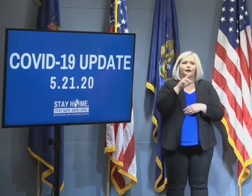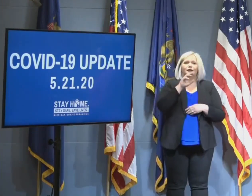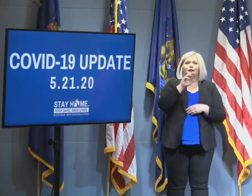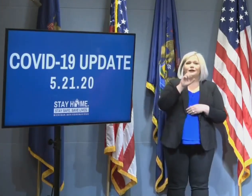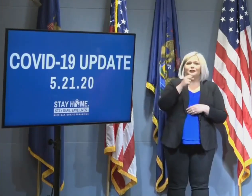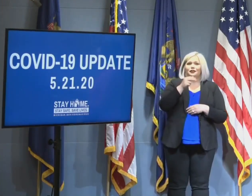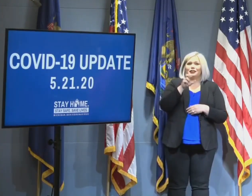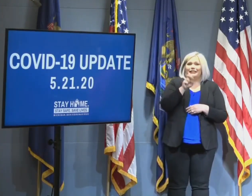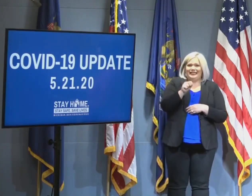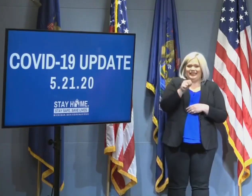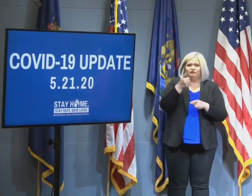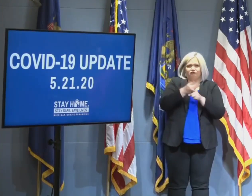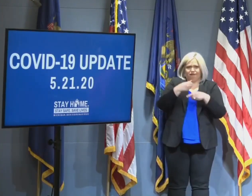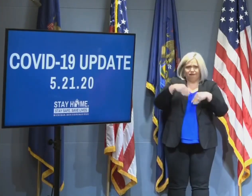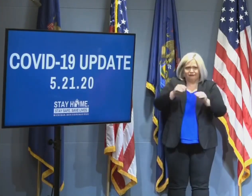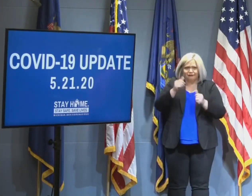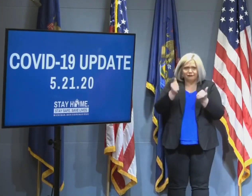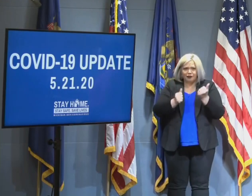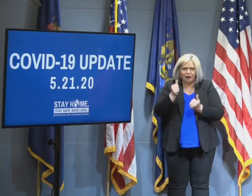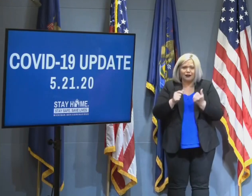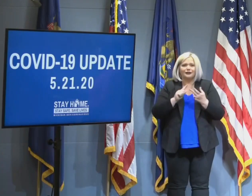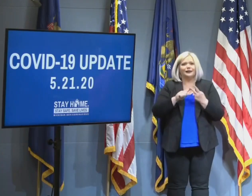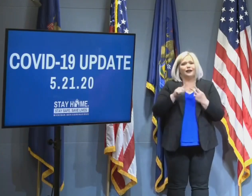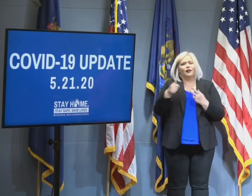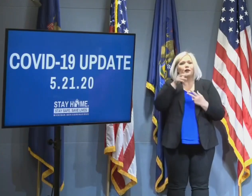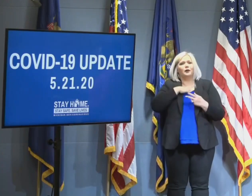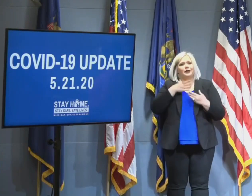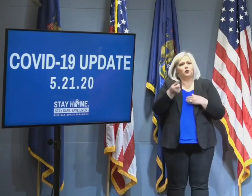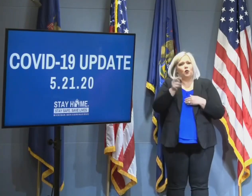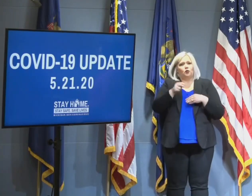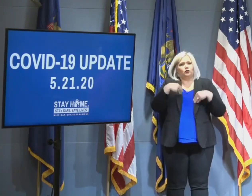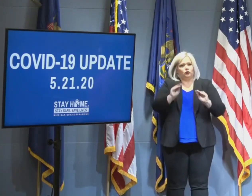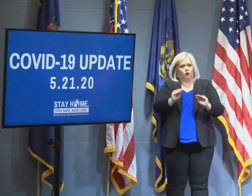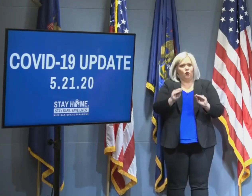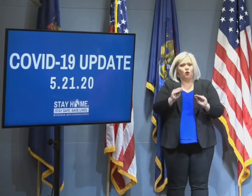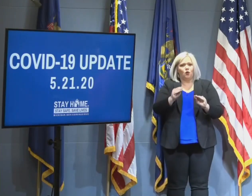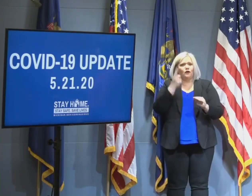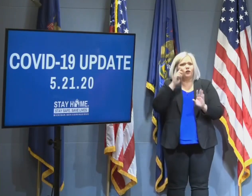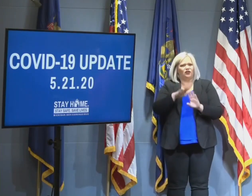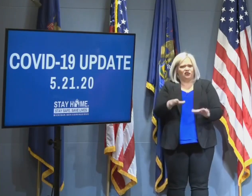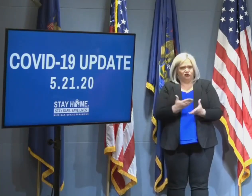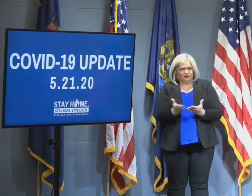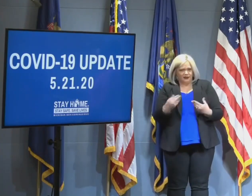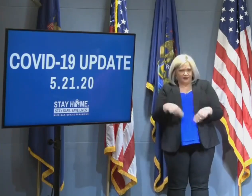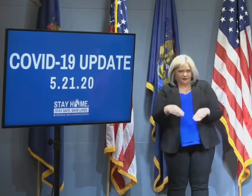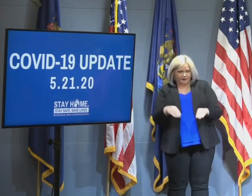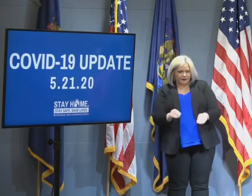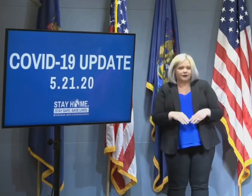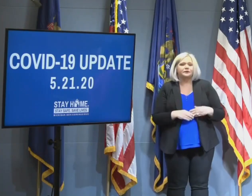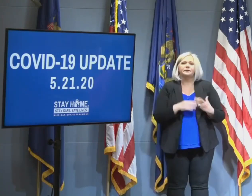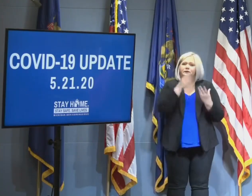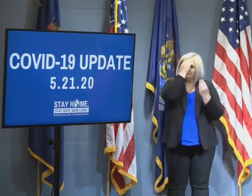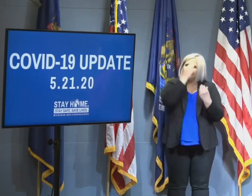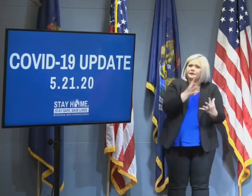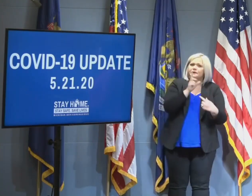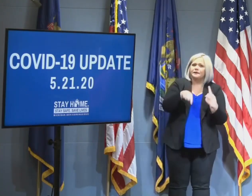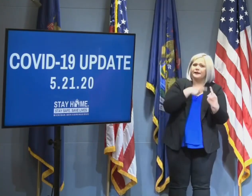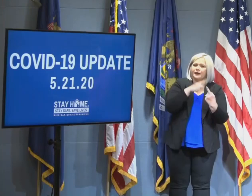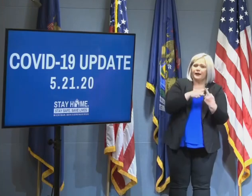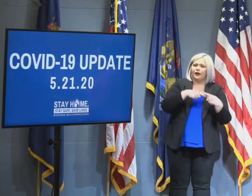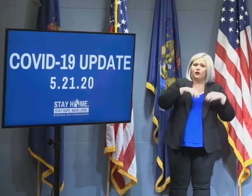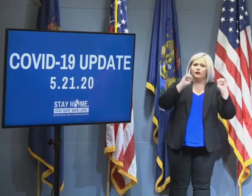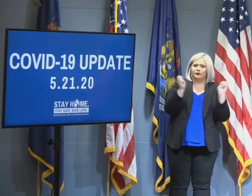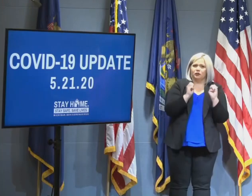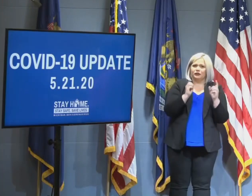and Patty Roberts, the owner of Once Upon a Child. I will begin today's remarks by giving you an update on the